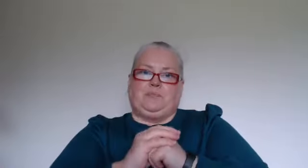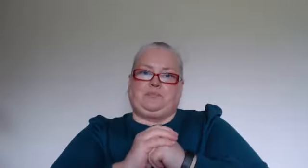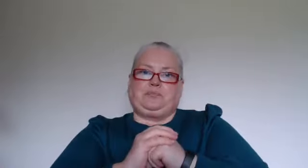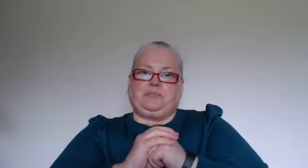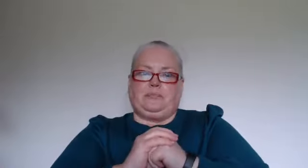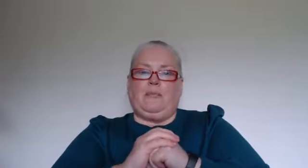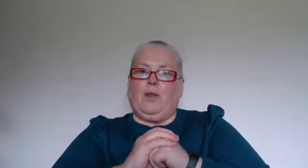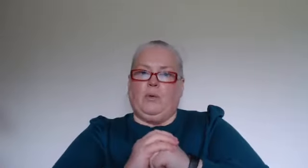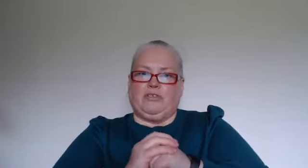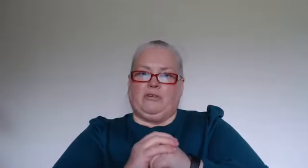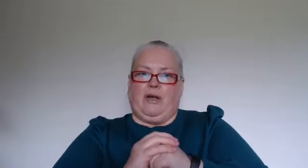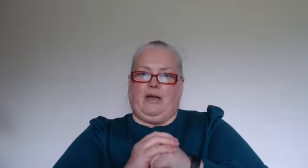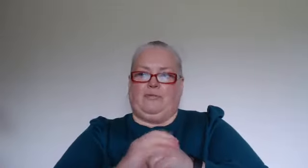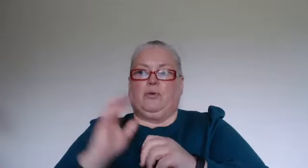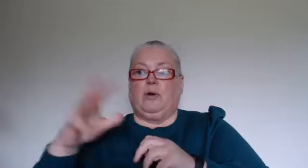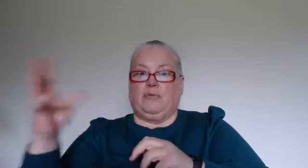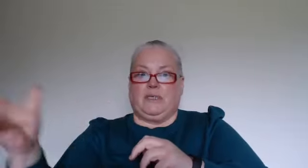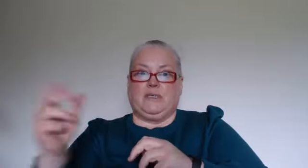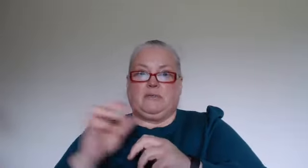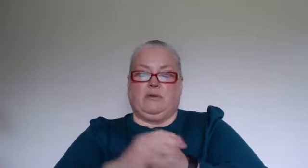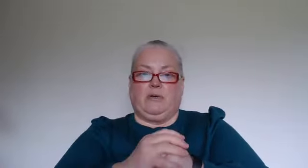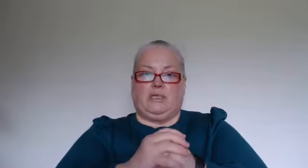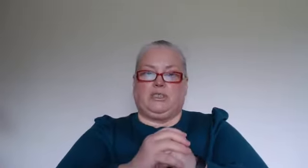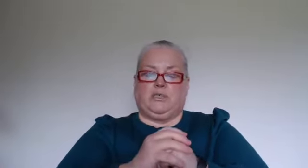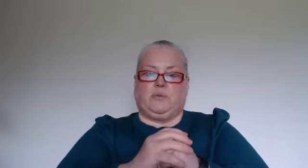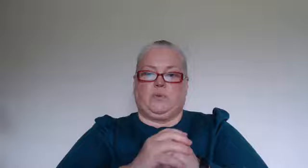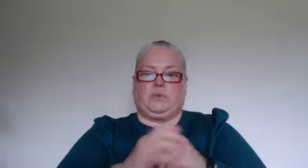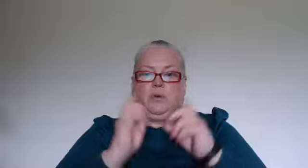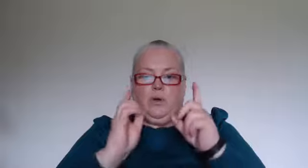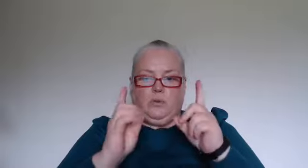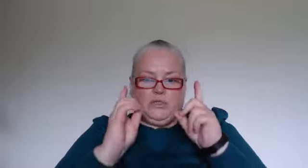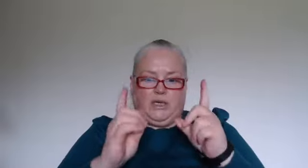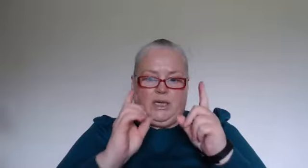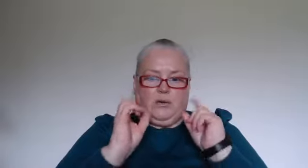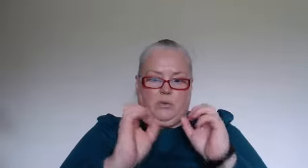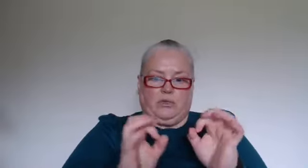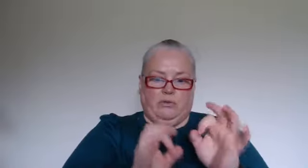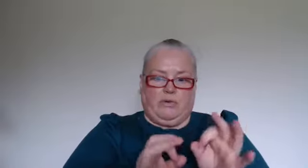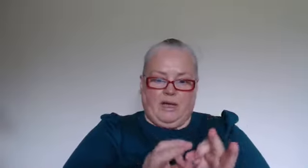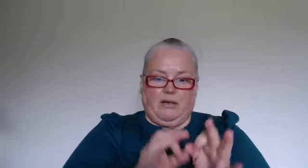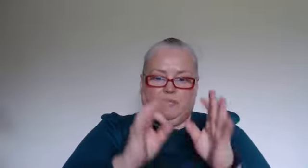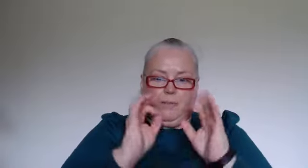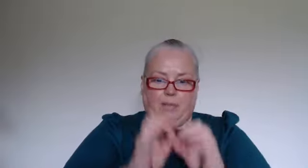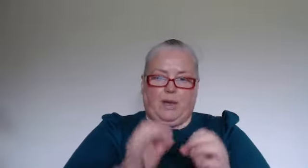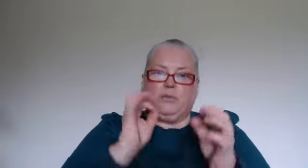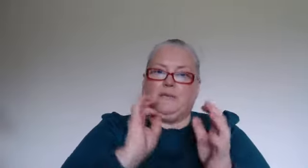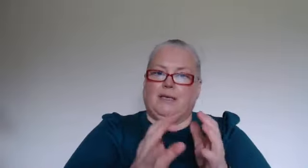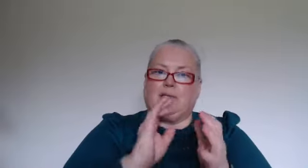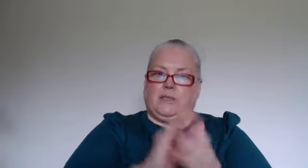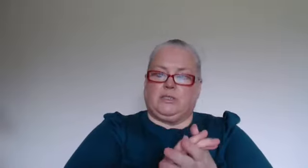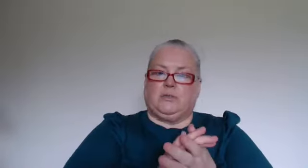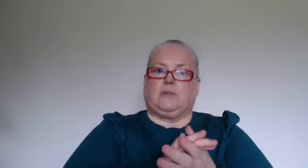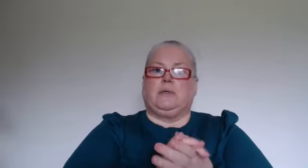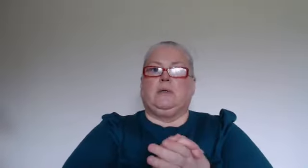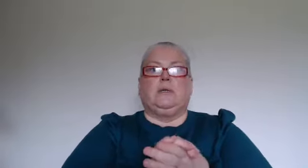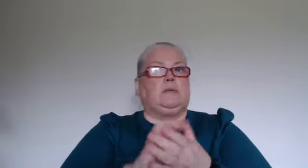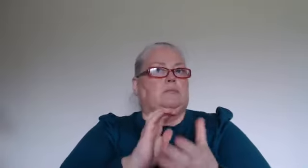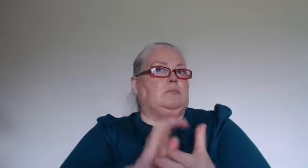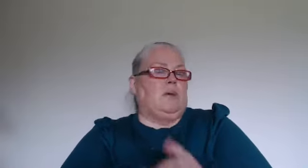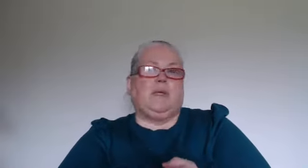with your other half or whoever it is the relationship is with. Always check in with your other half about these issues. Maybe they